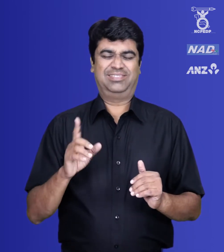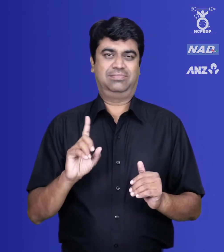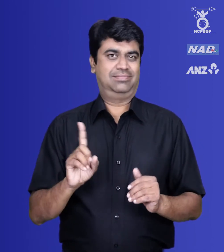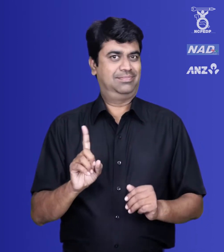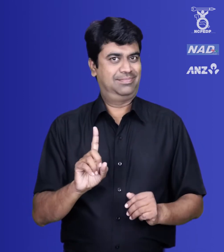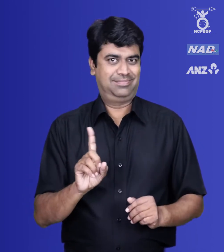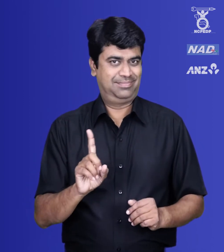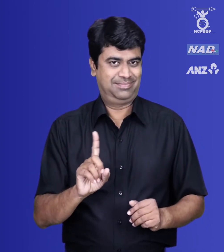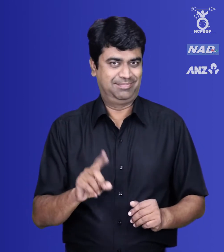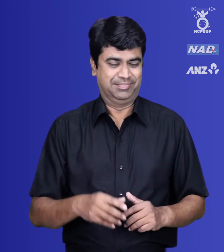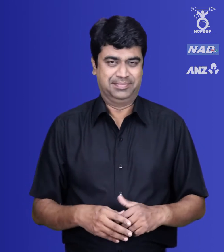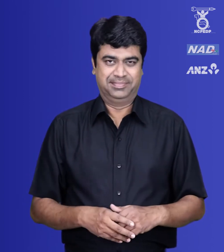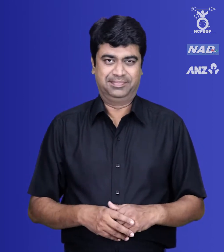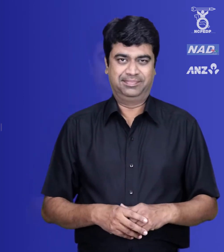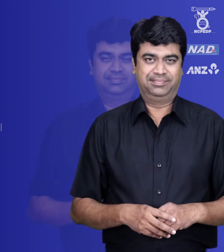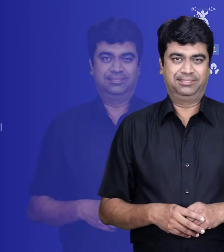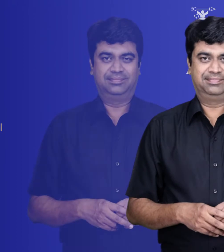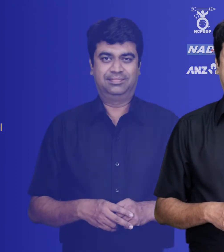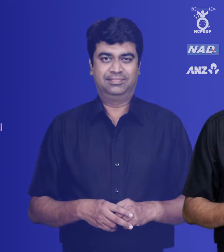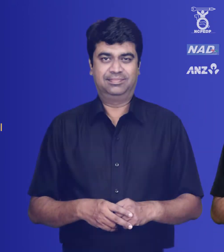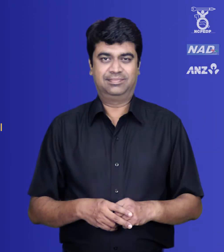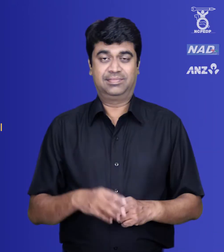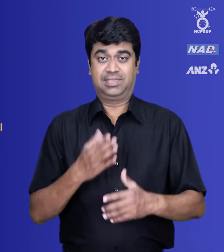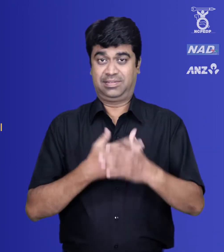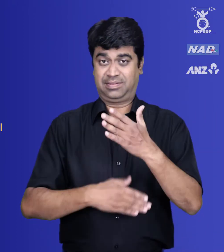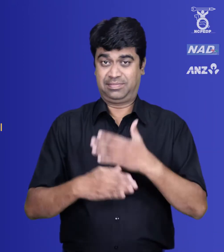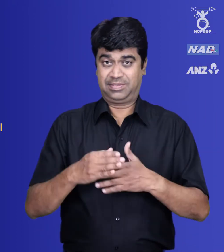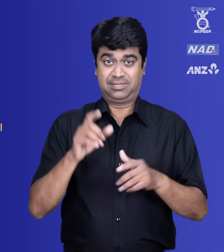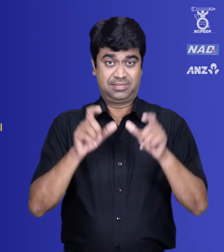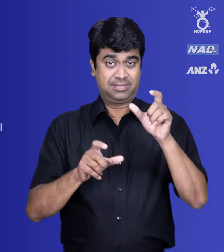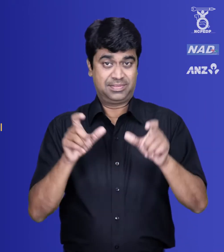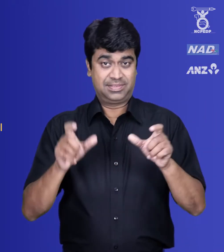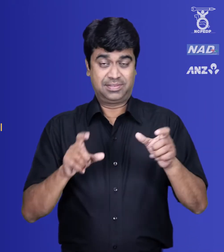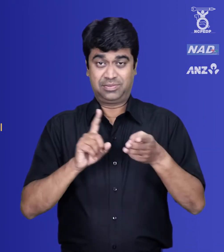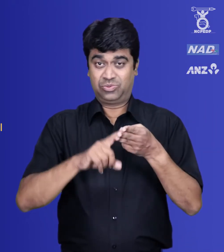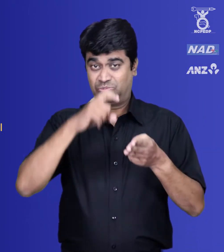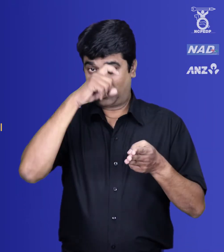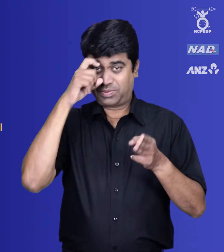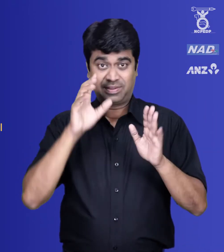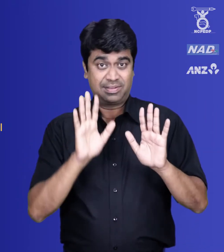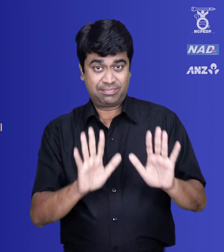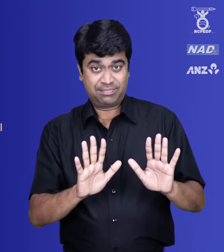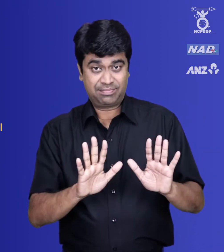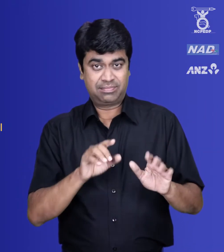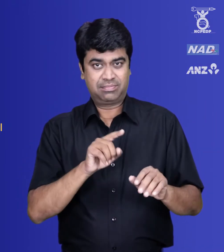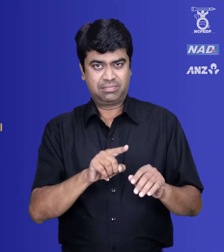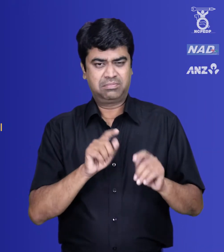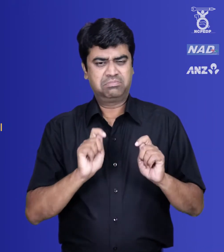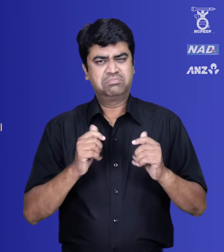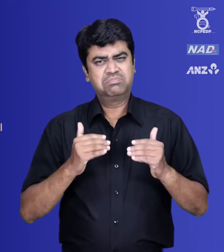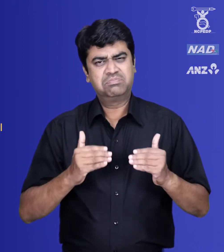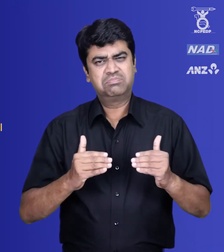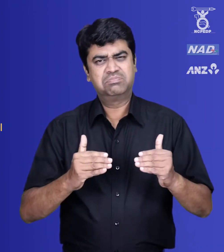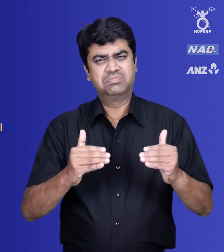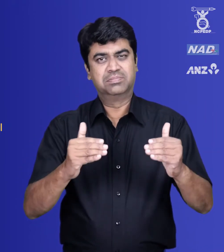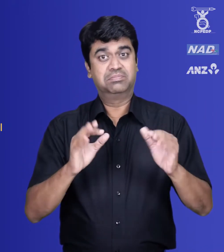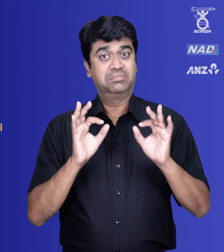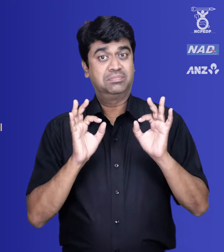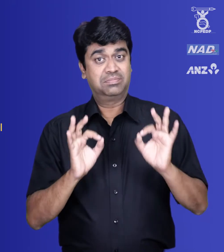– No government establishment shall dispense with or reduce